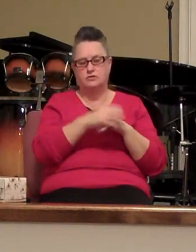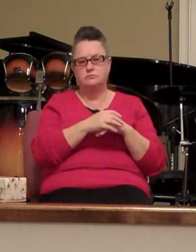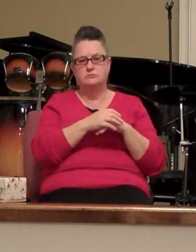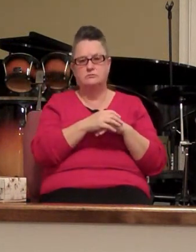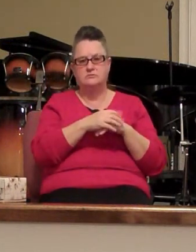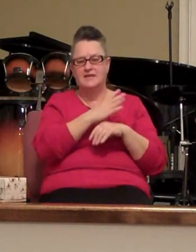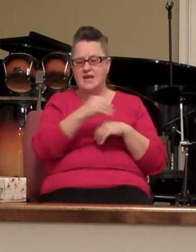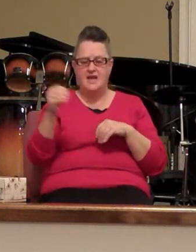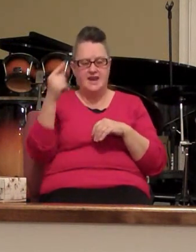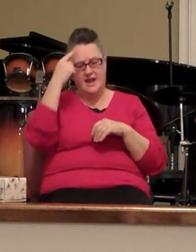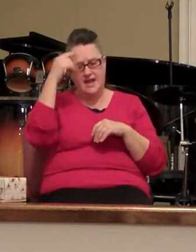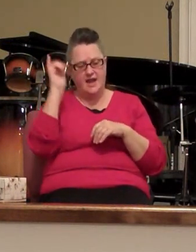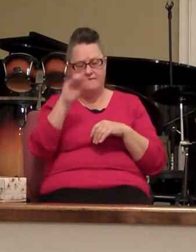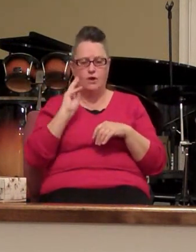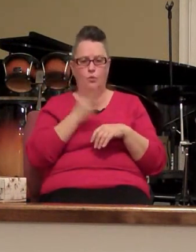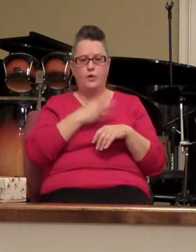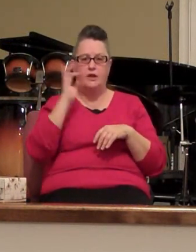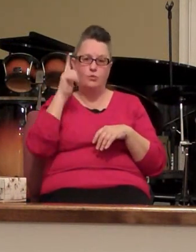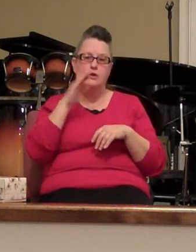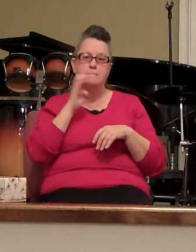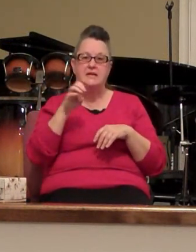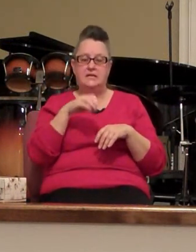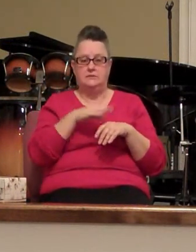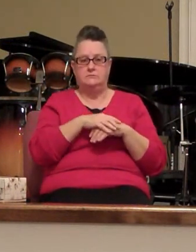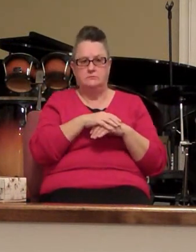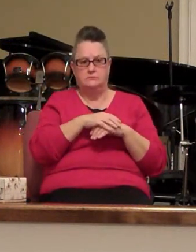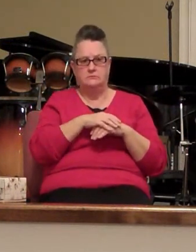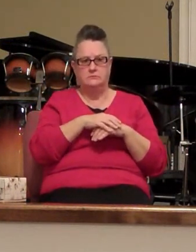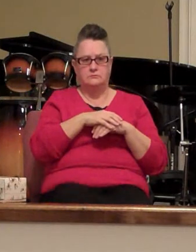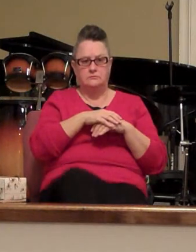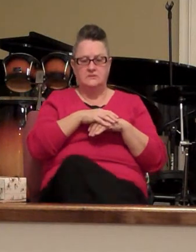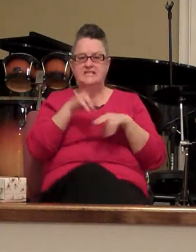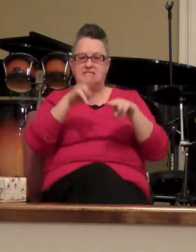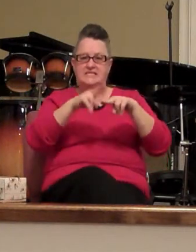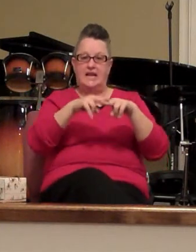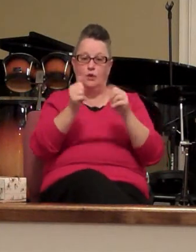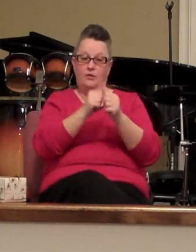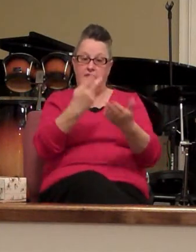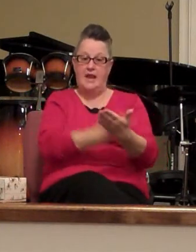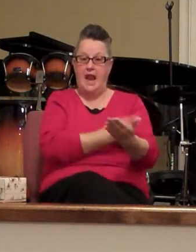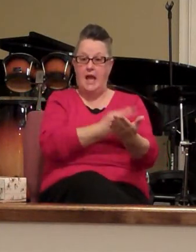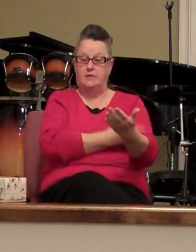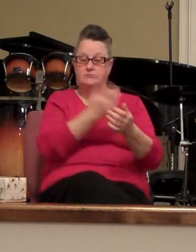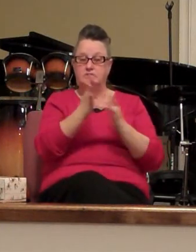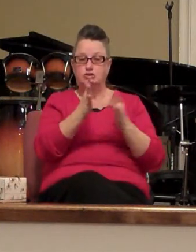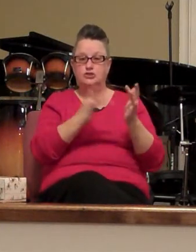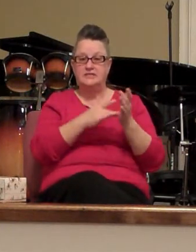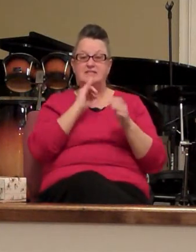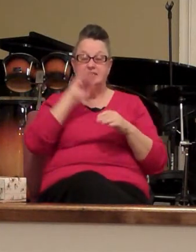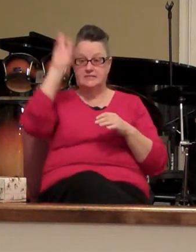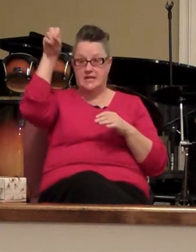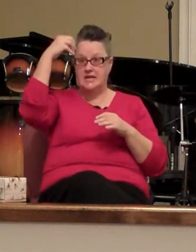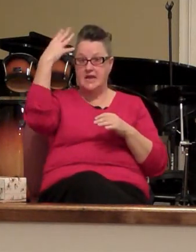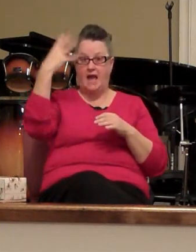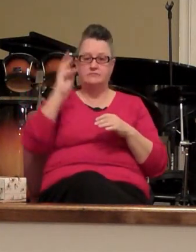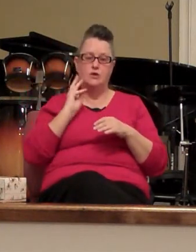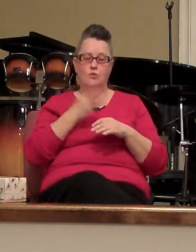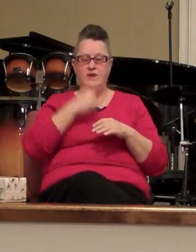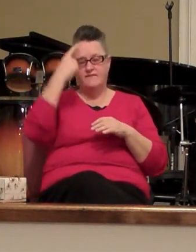ever we will be the city when the Lamb, Jesus, is the light. We will forever be